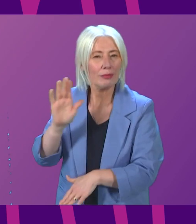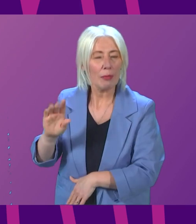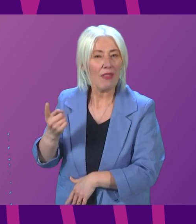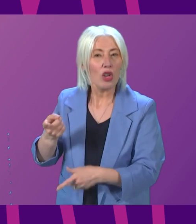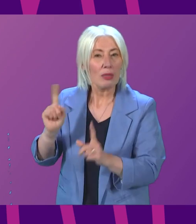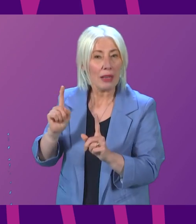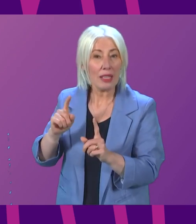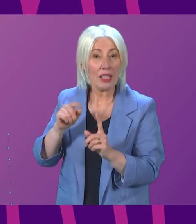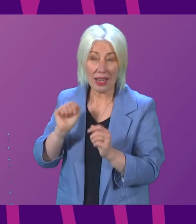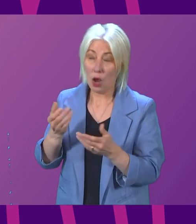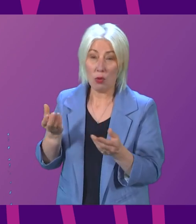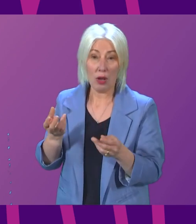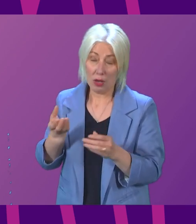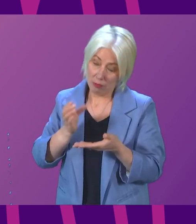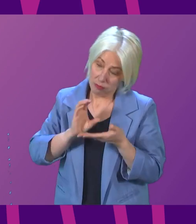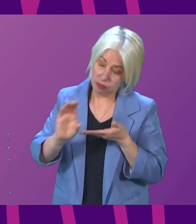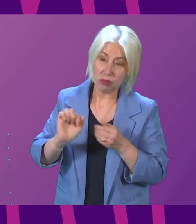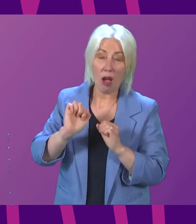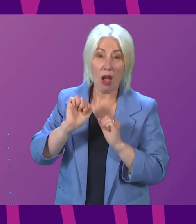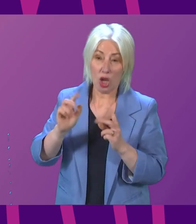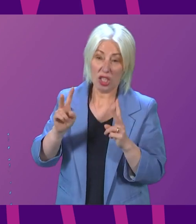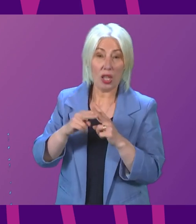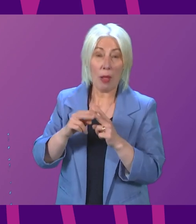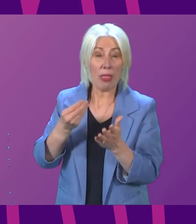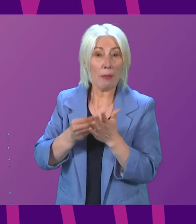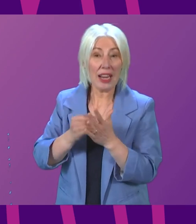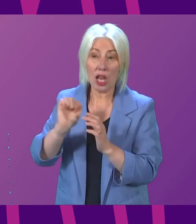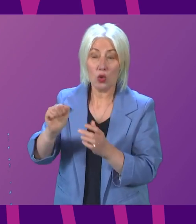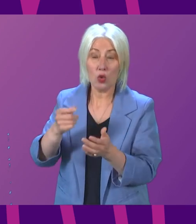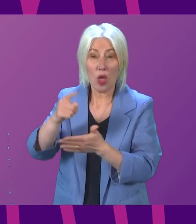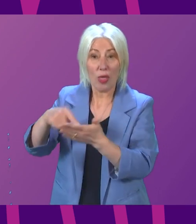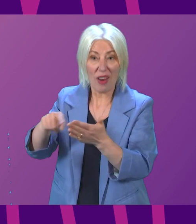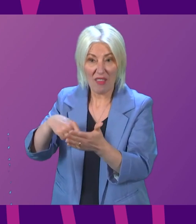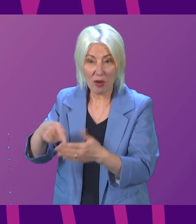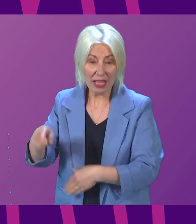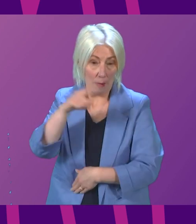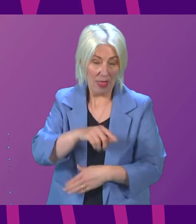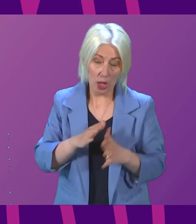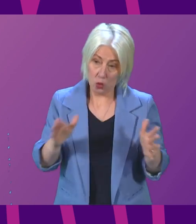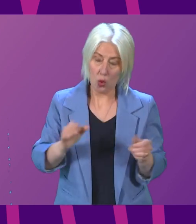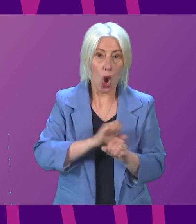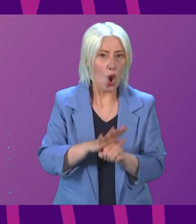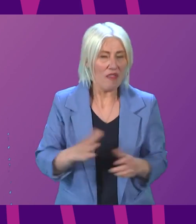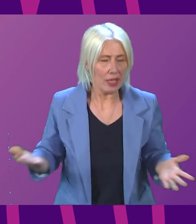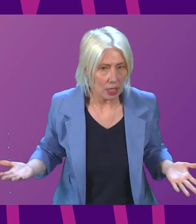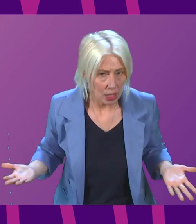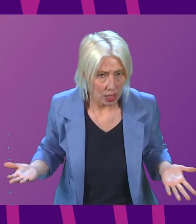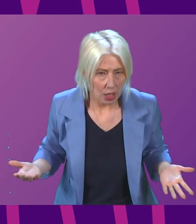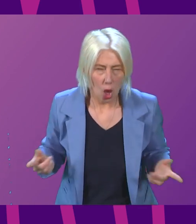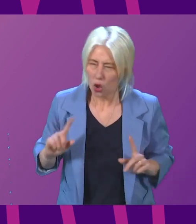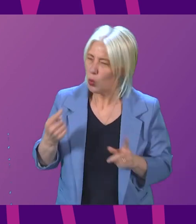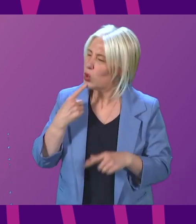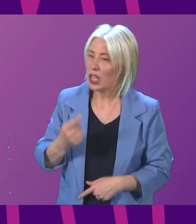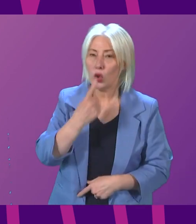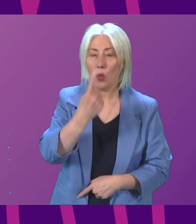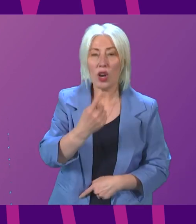is devoting twice as much money to her referendum as she is to this awful condition. So can I ask her, what does she have to say to the